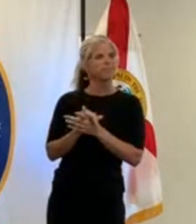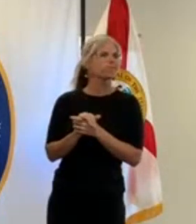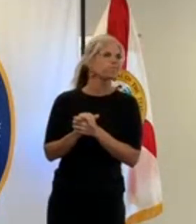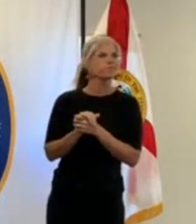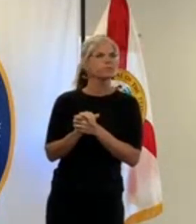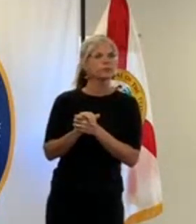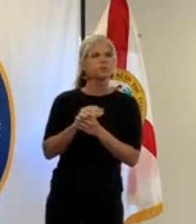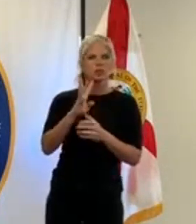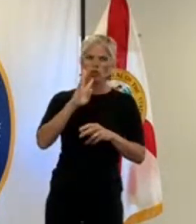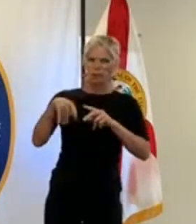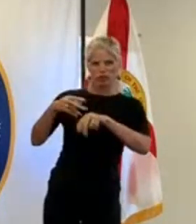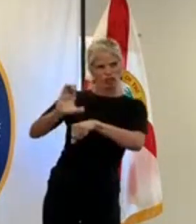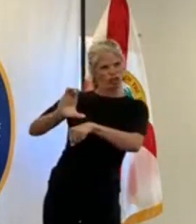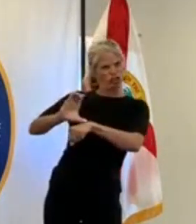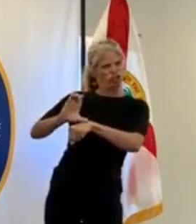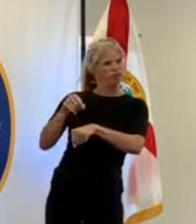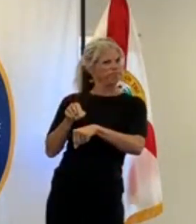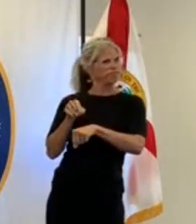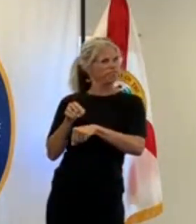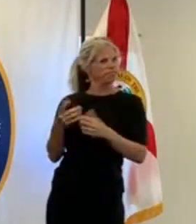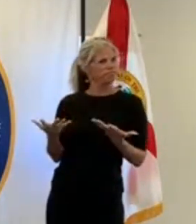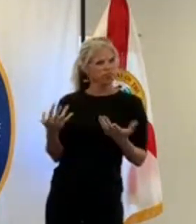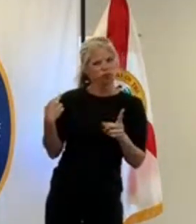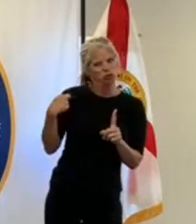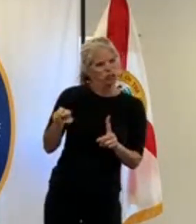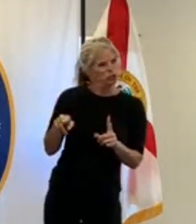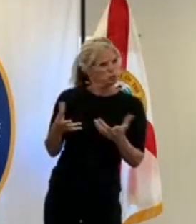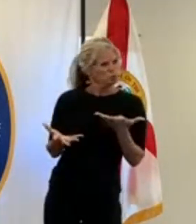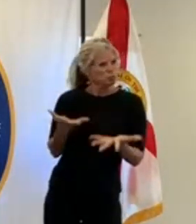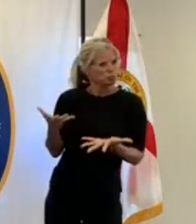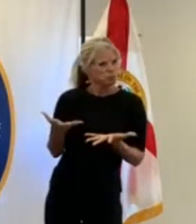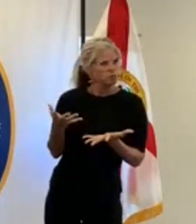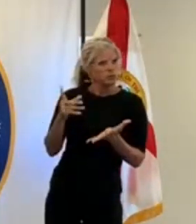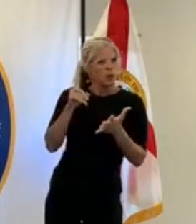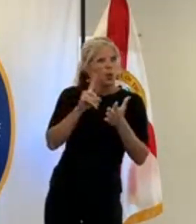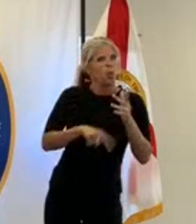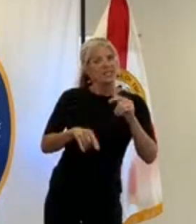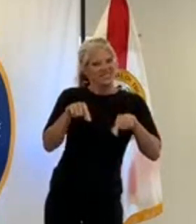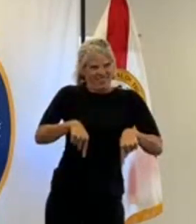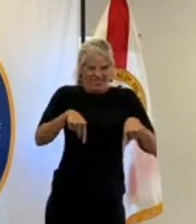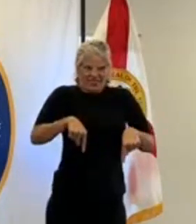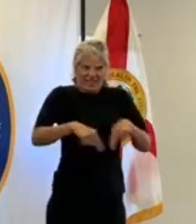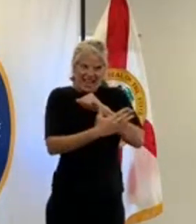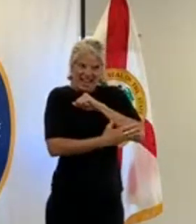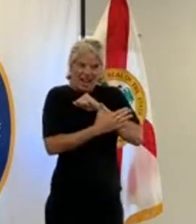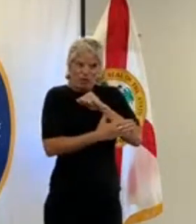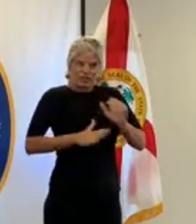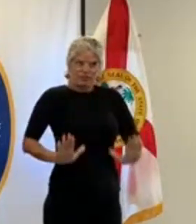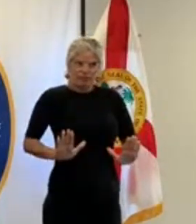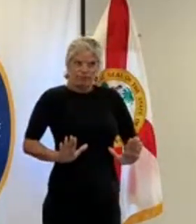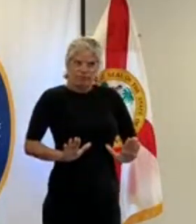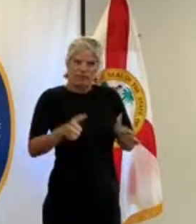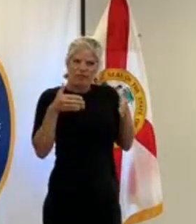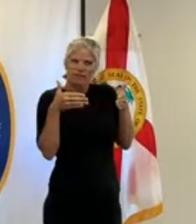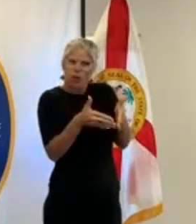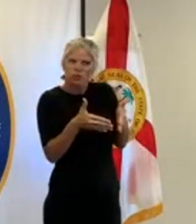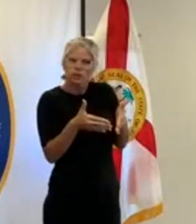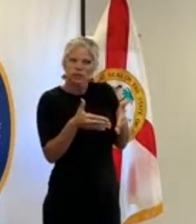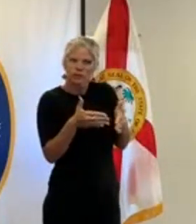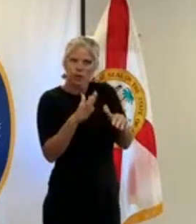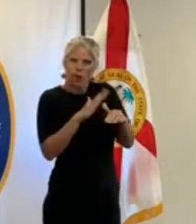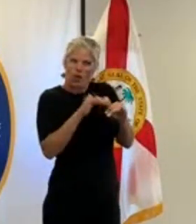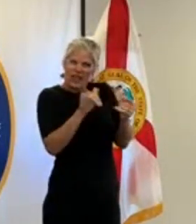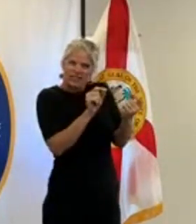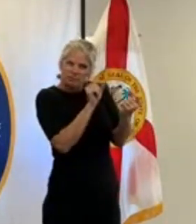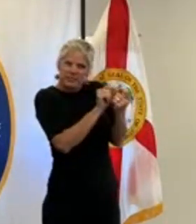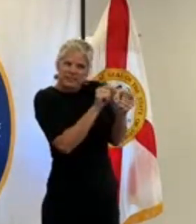churches what is the county doing in reference to churches are there a certain amount of folks that